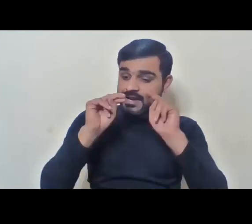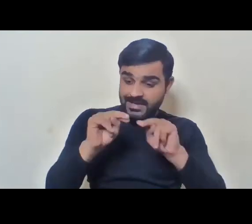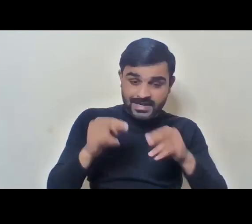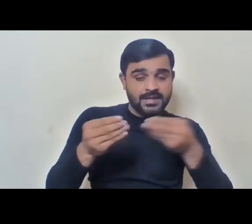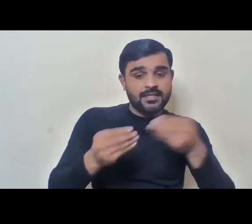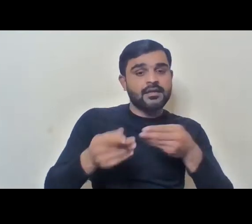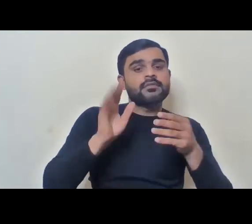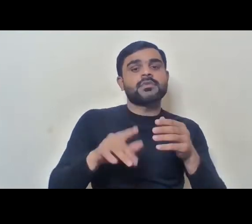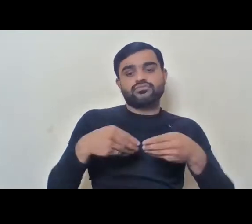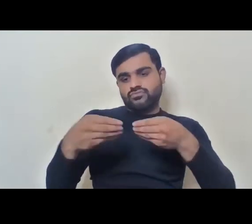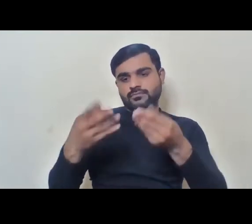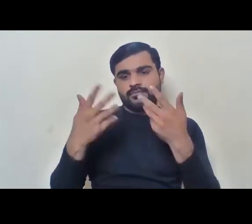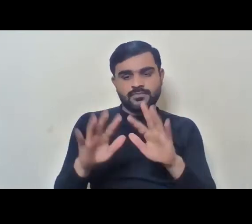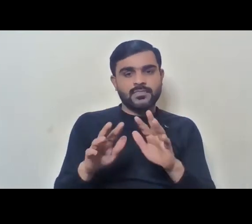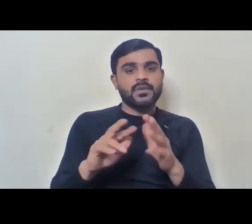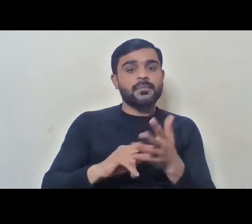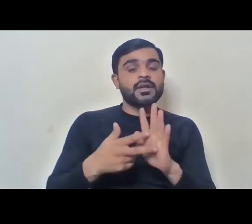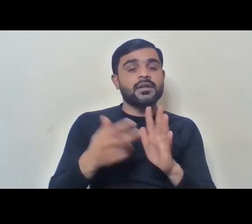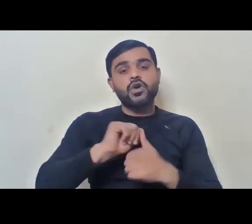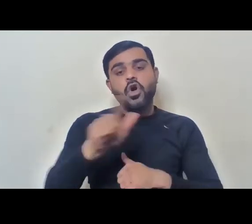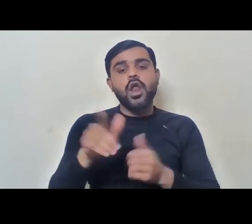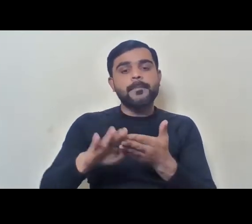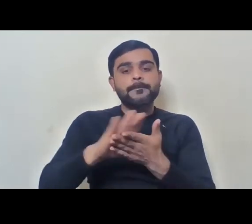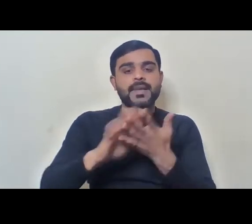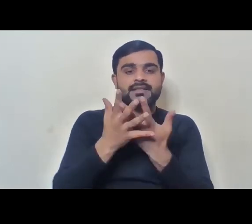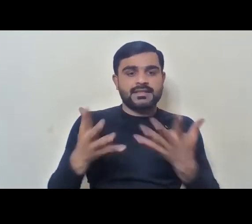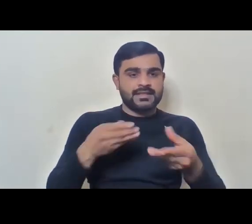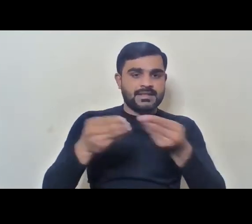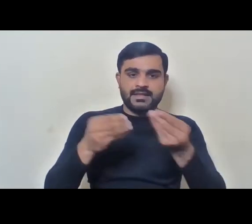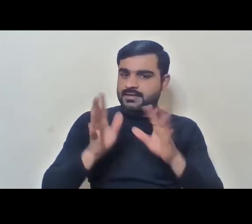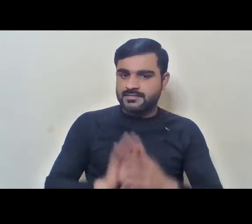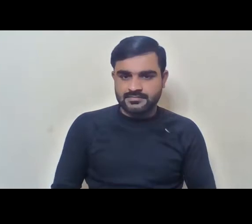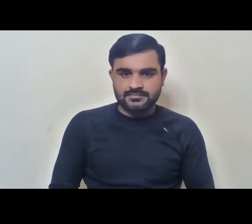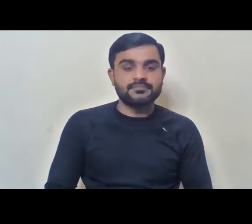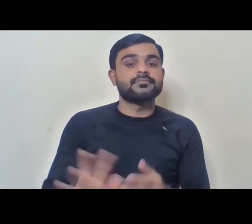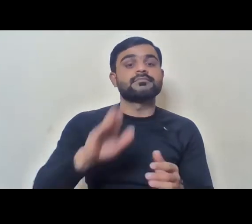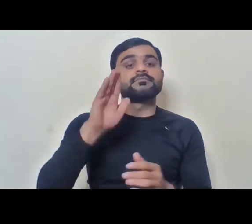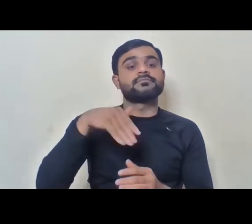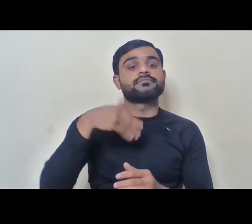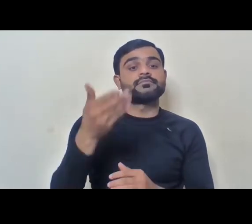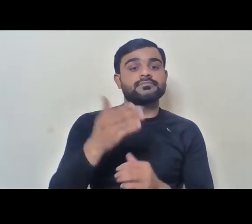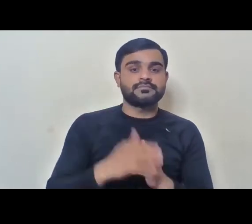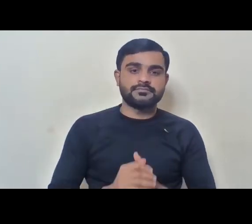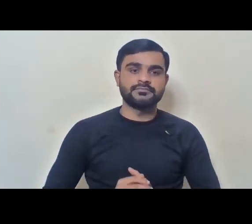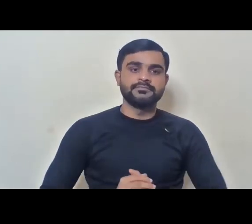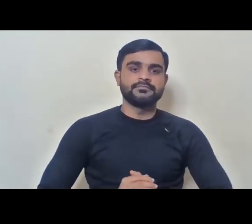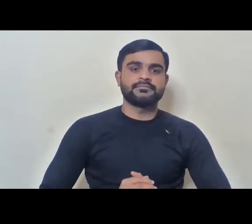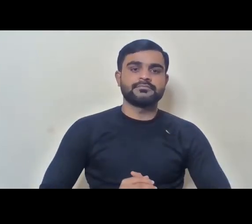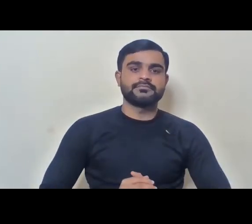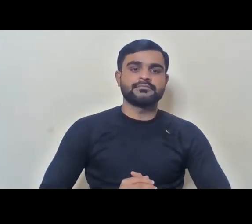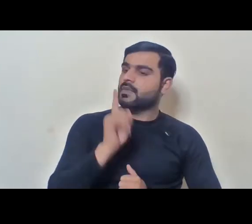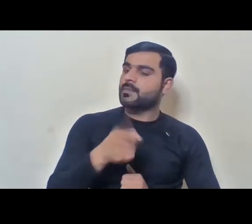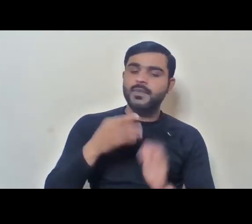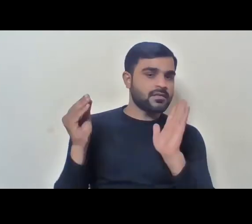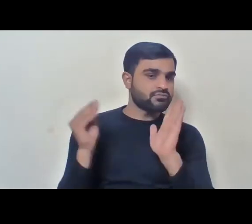to be given and that is required to begin under reasonable accommodation. Then the act mandates that